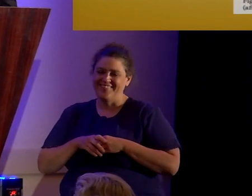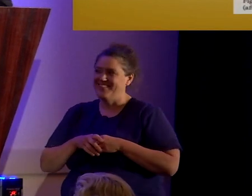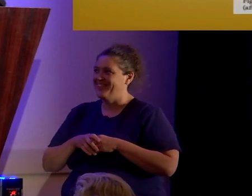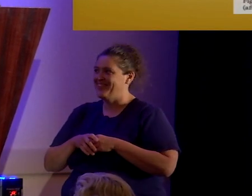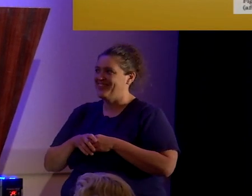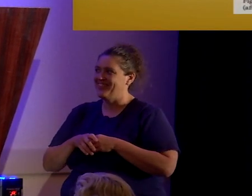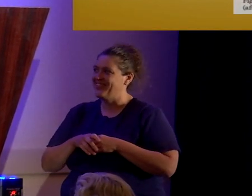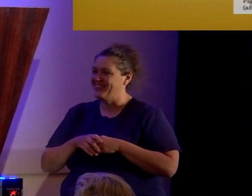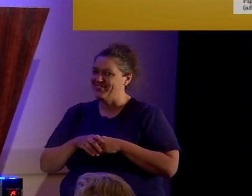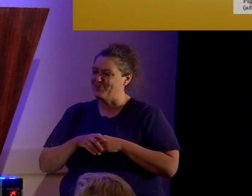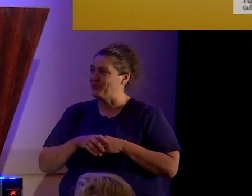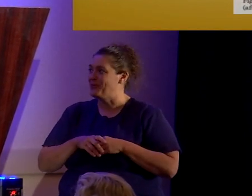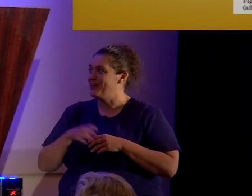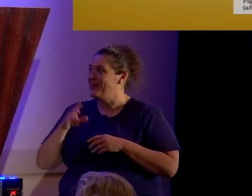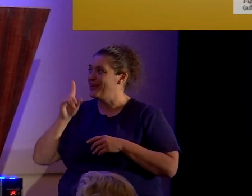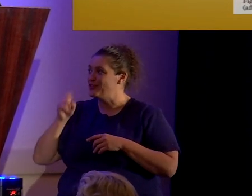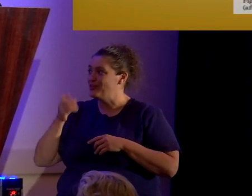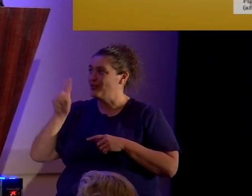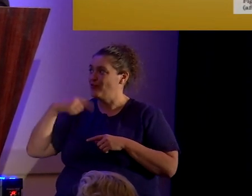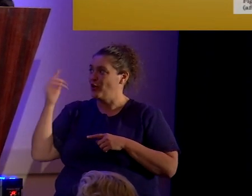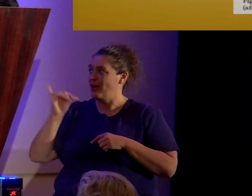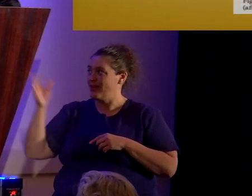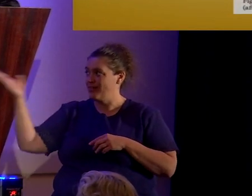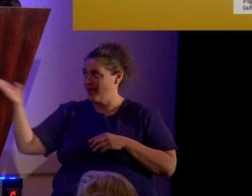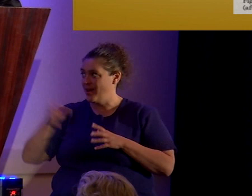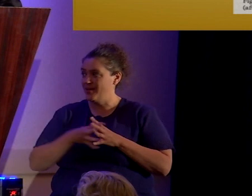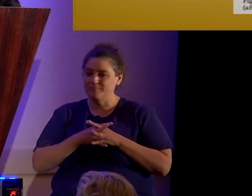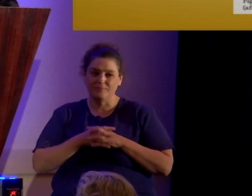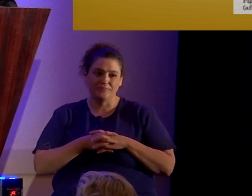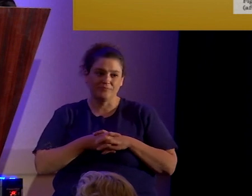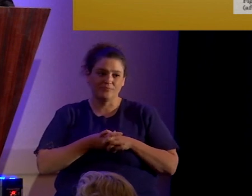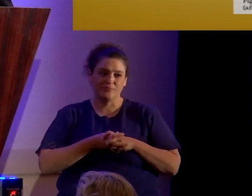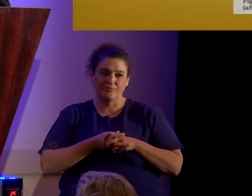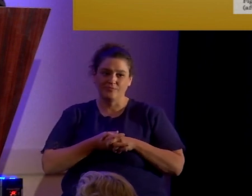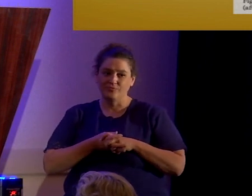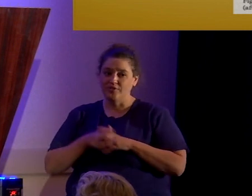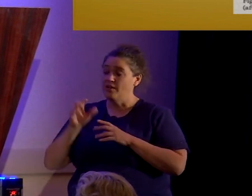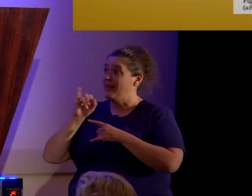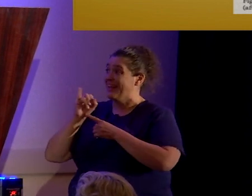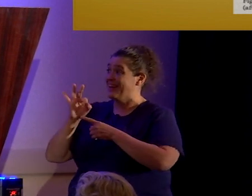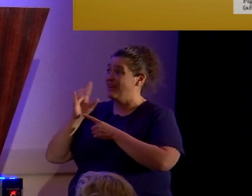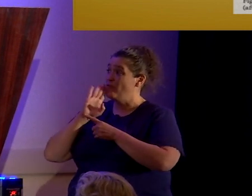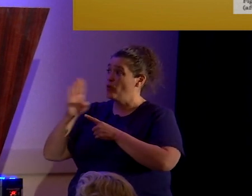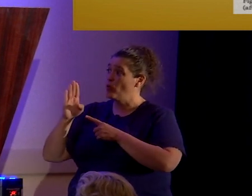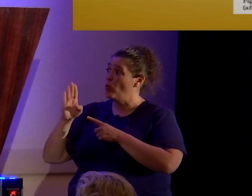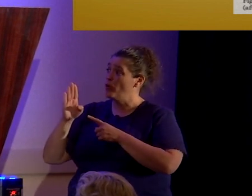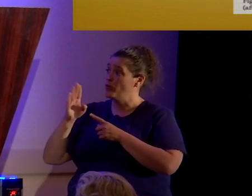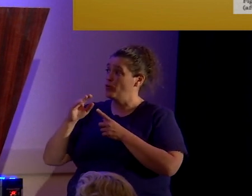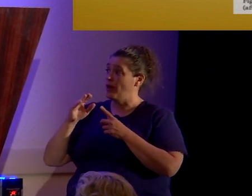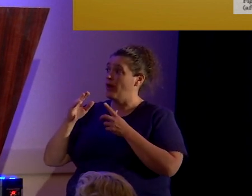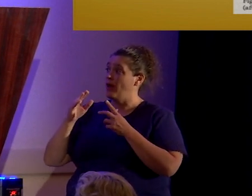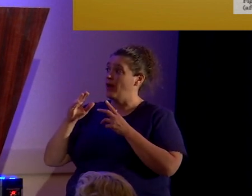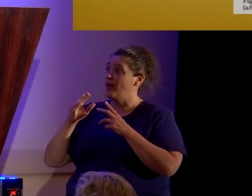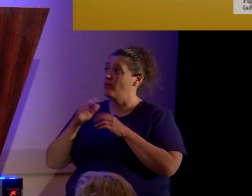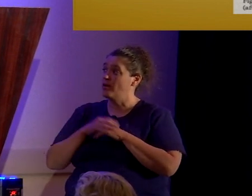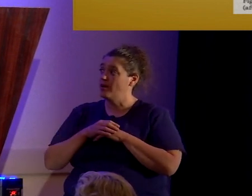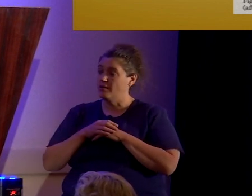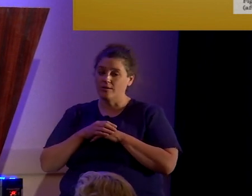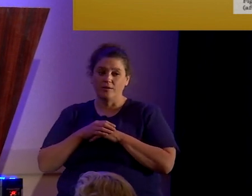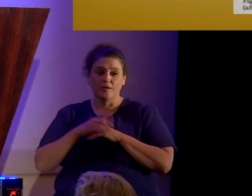And this is what it should have been. And, you know, if you're going to have a re, uh,